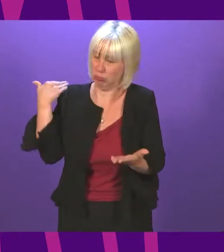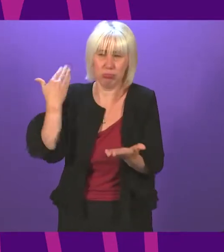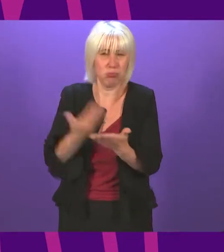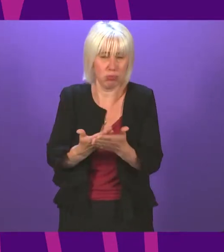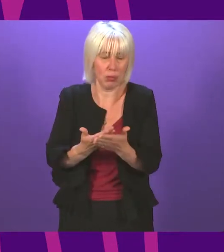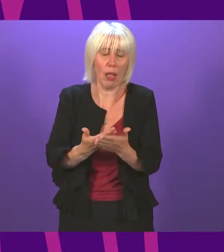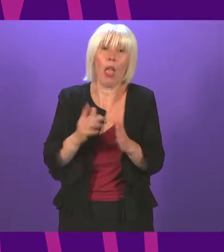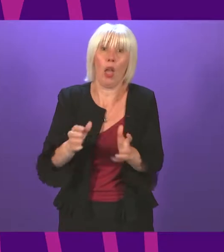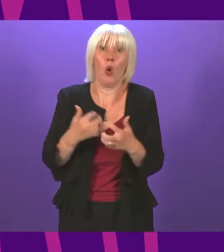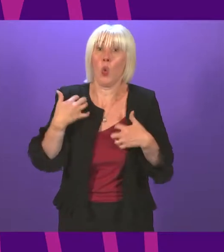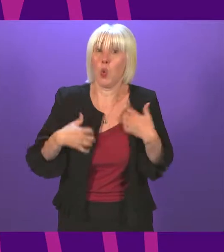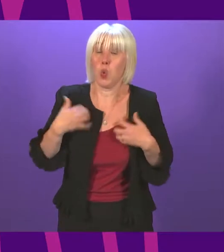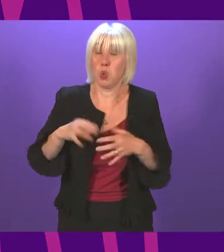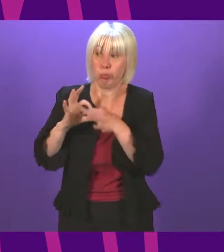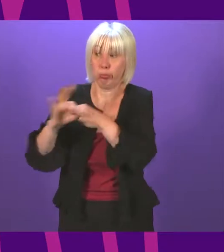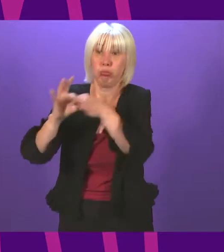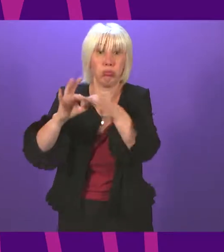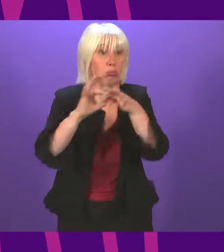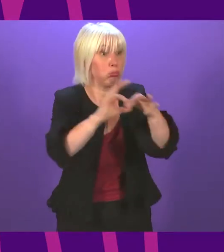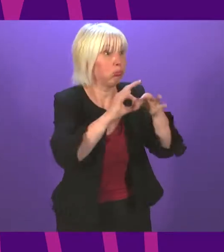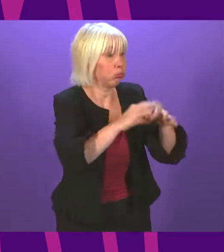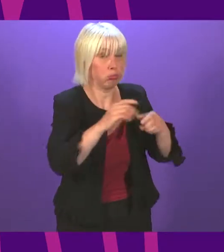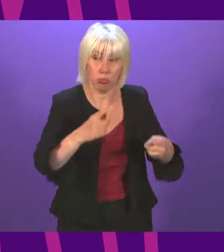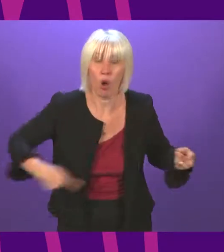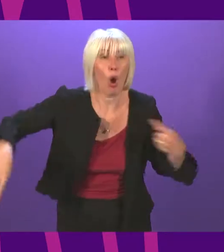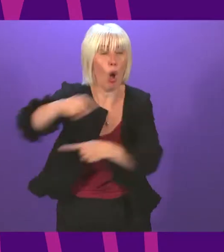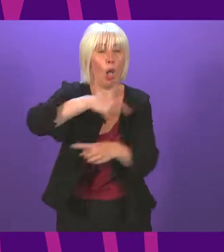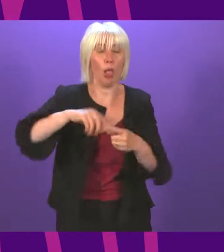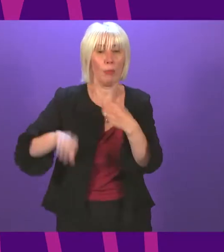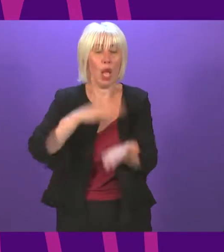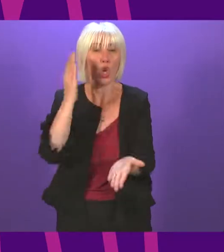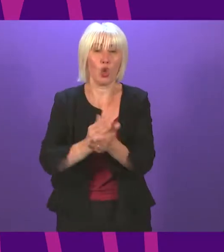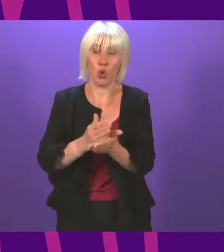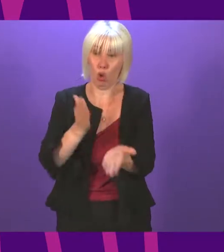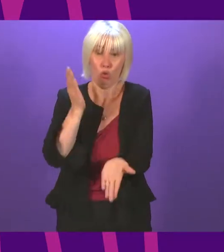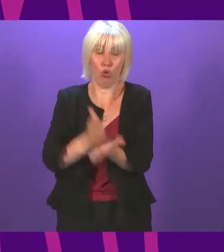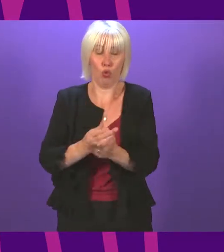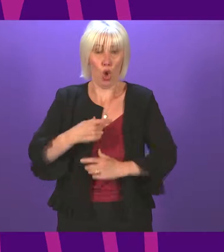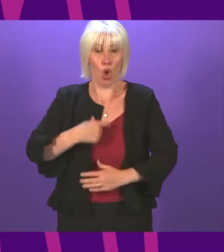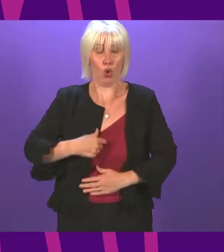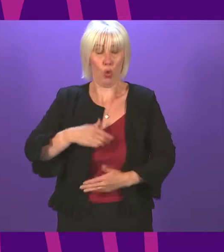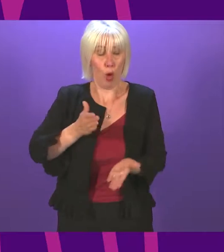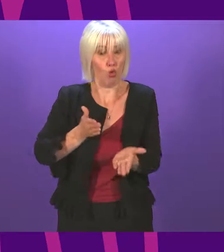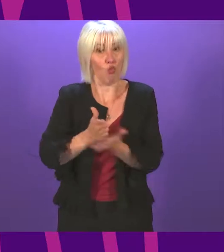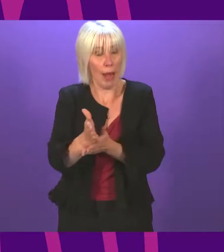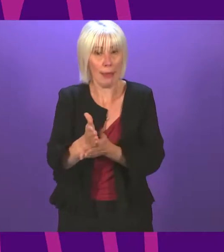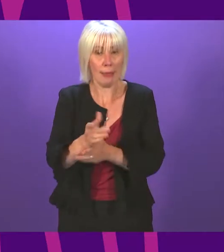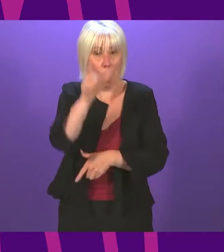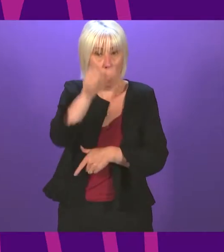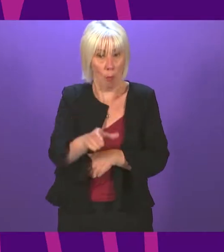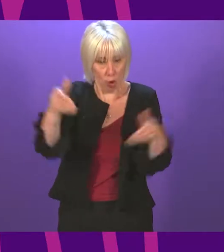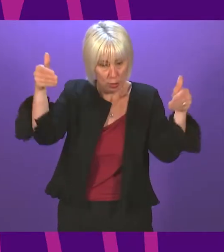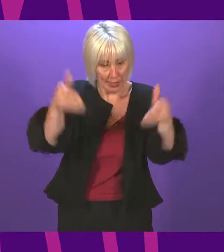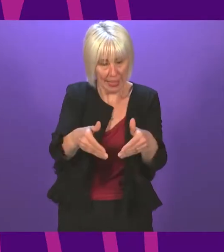and I look forward to working with colleagues across the Chamber to ensure that we have a truly human rights-based, person-centred service.